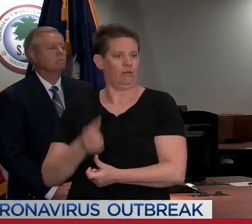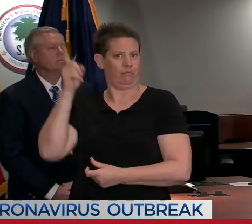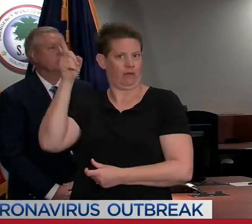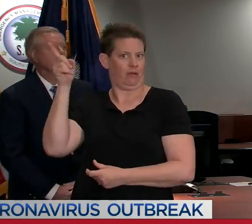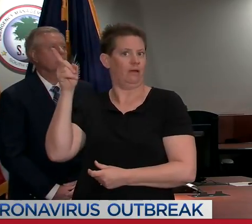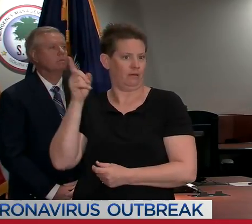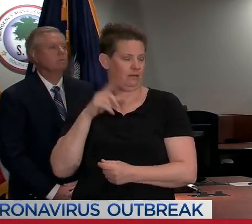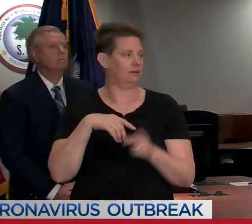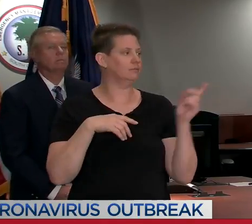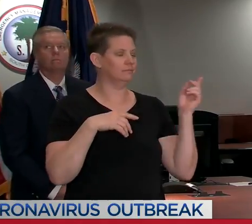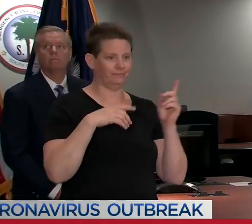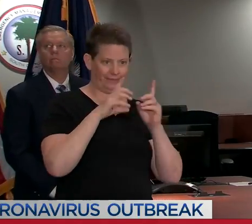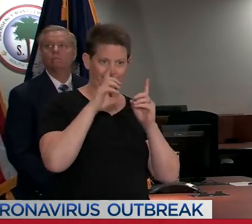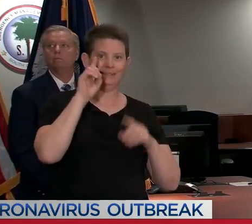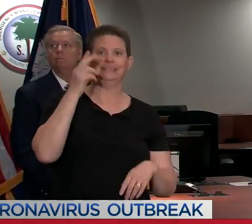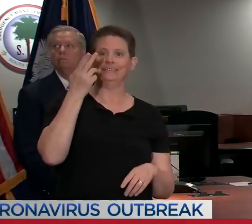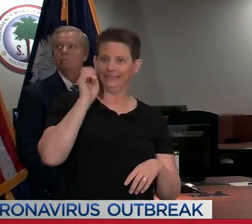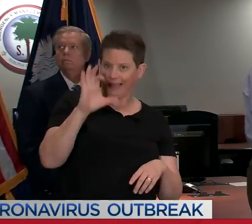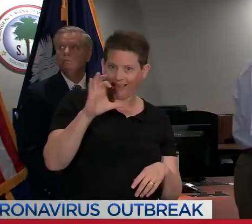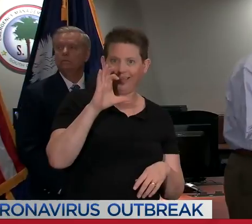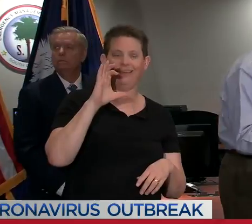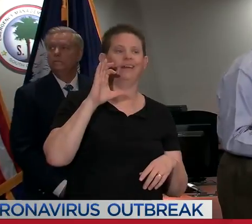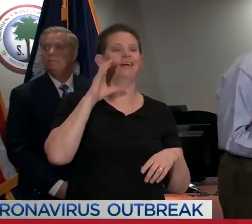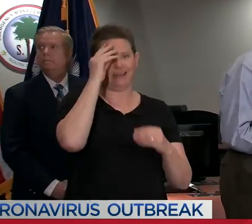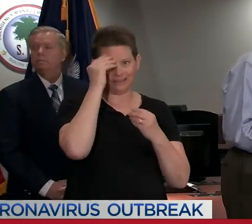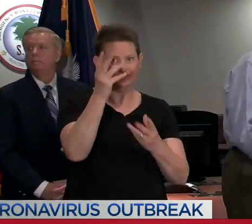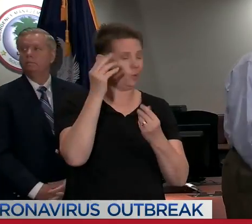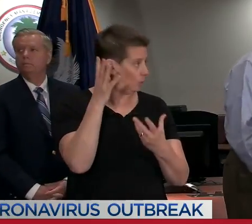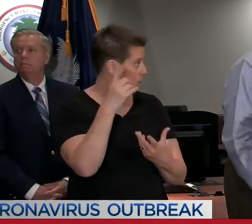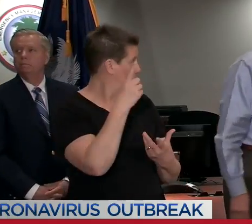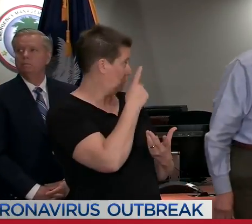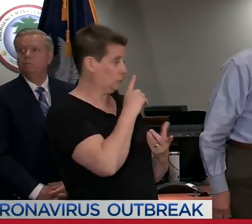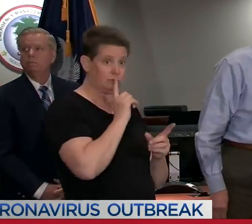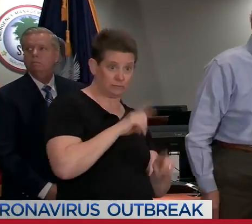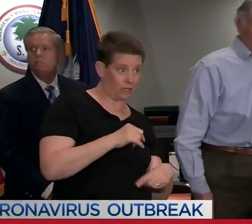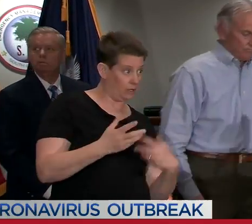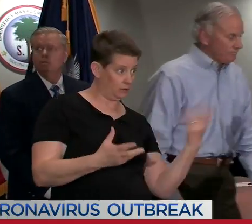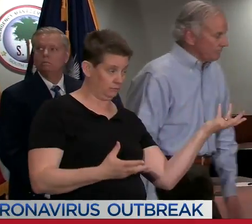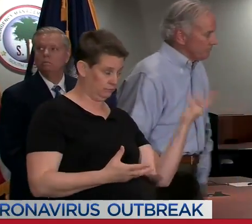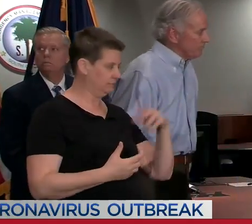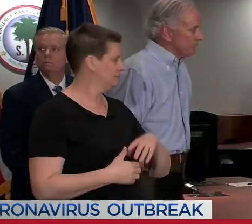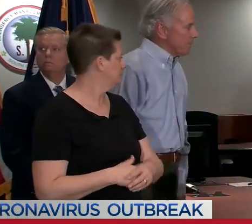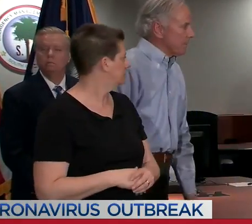times by the Department of Health and Environmental Control. Would you like to respond, please?